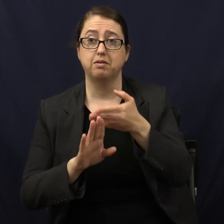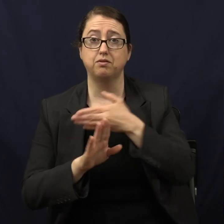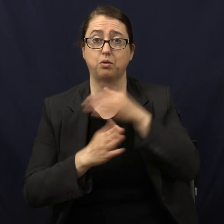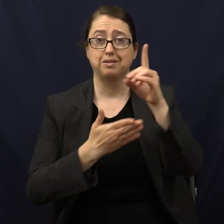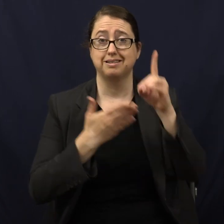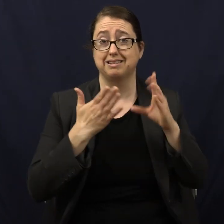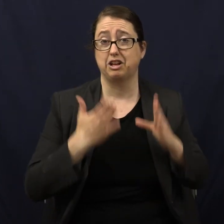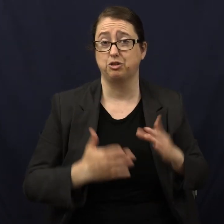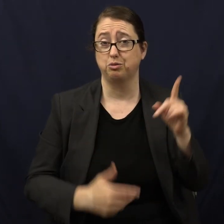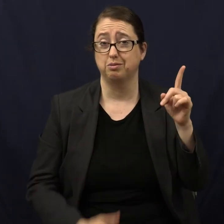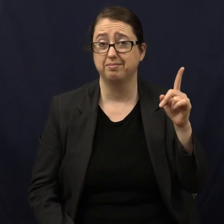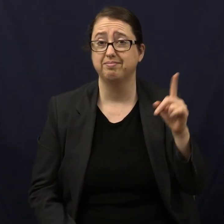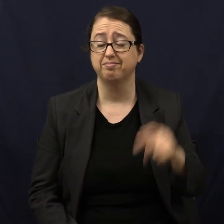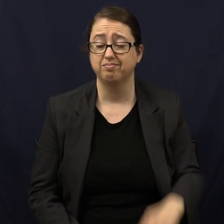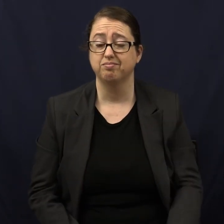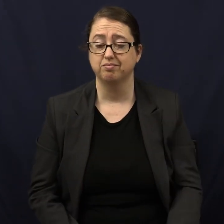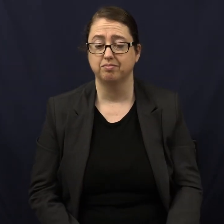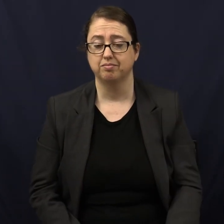the designer.